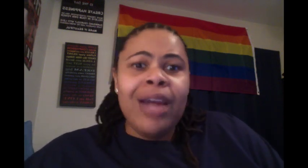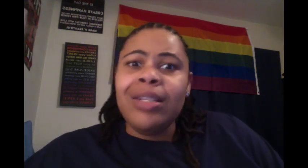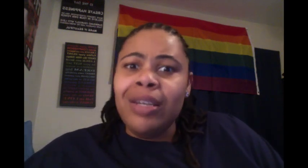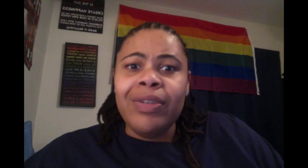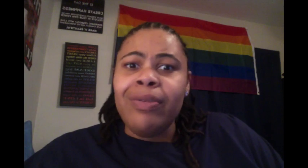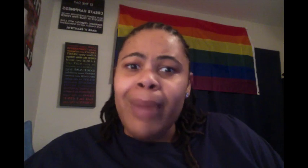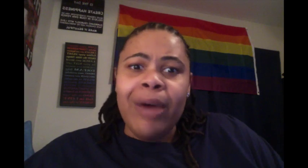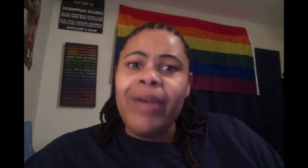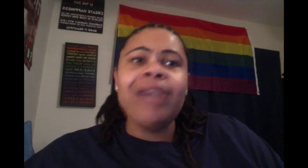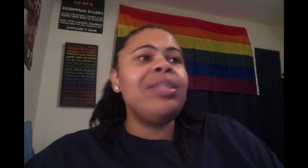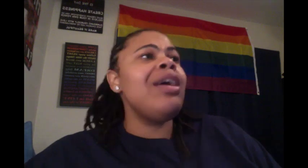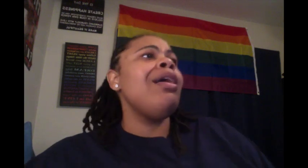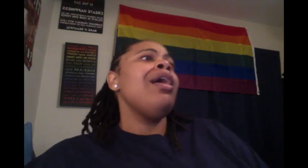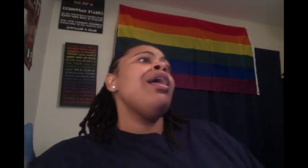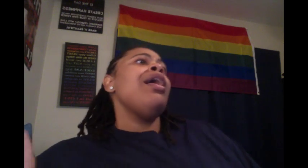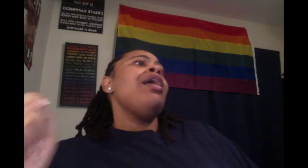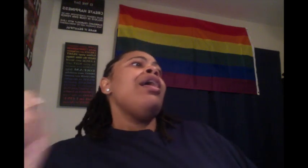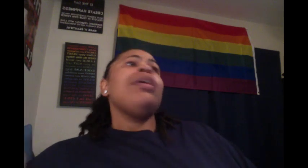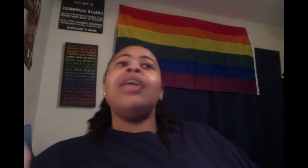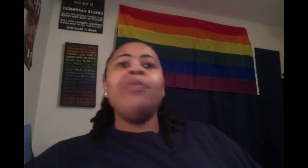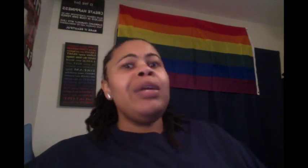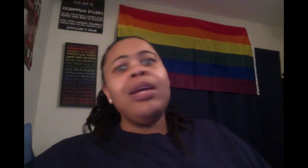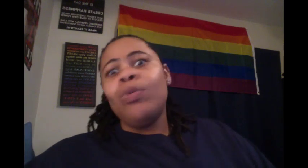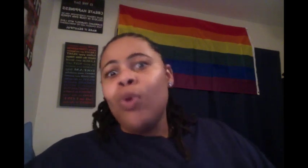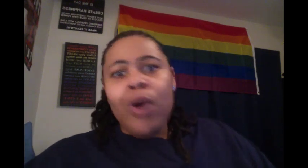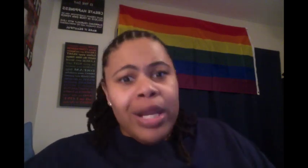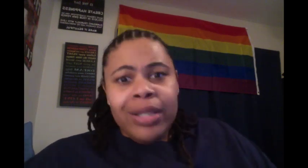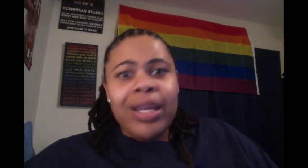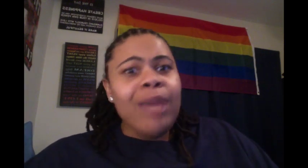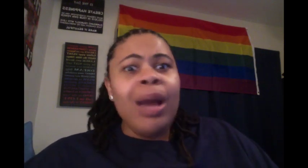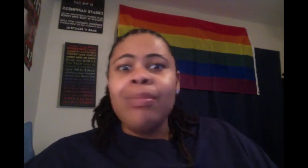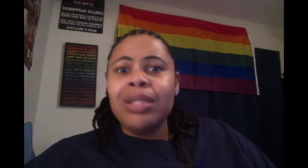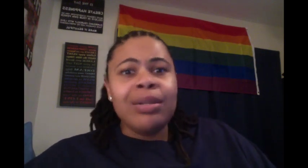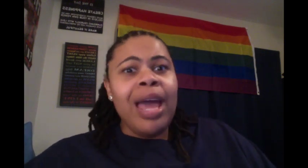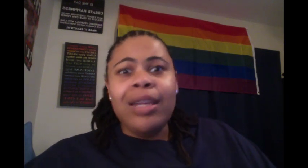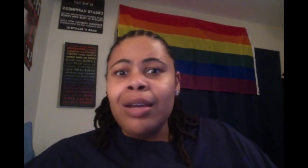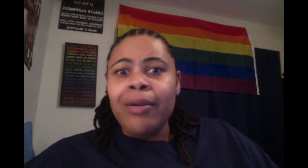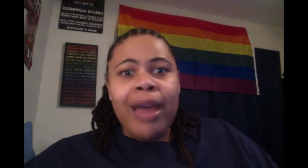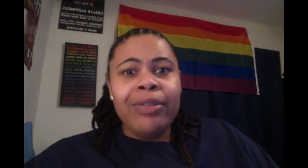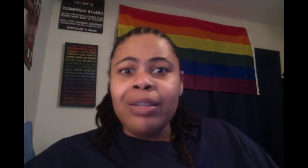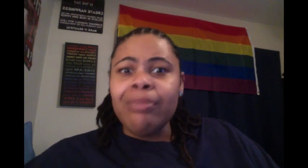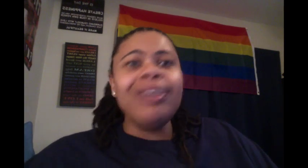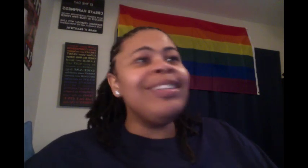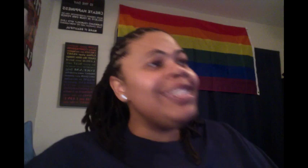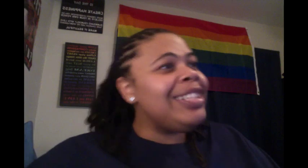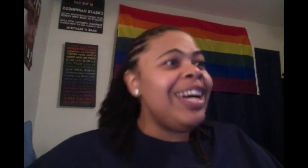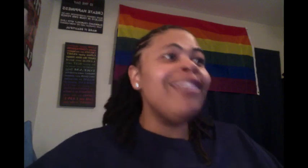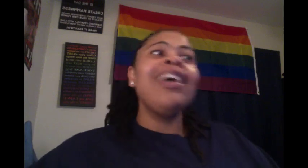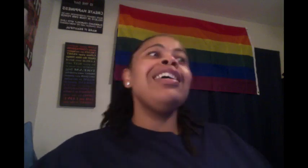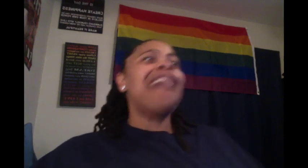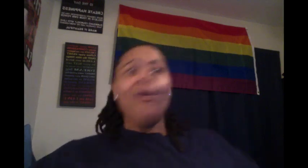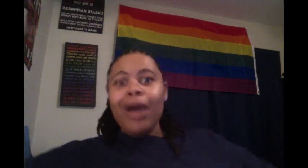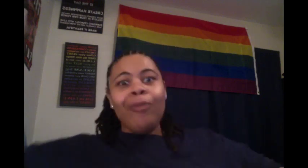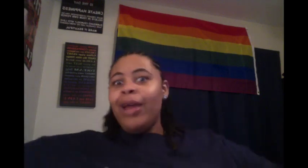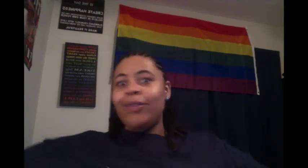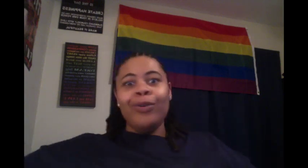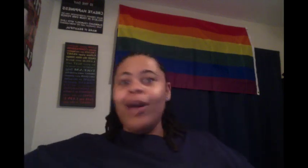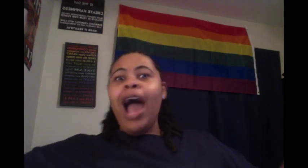herself into the mouth. I said, can we hear the warning? There might be some goddamn graphic stuff. Because I wasn't ready for it. I